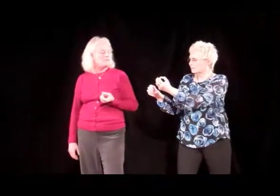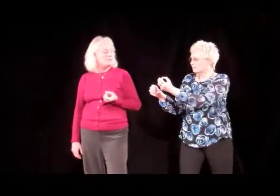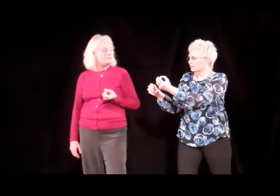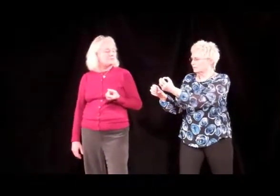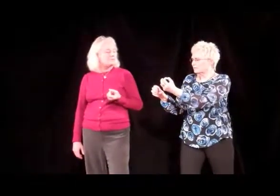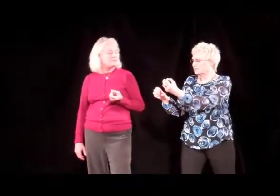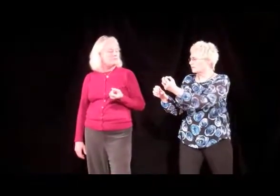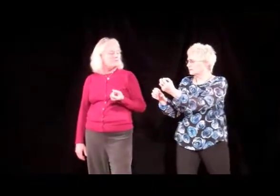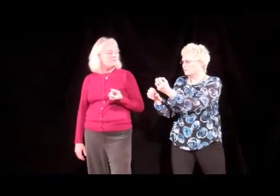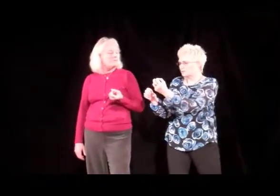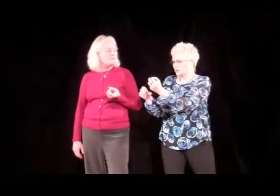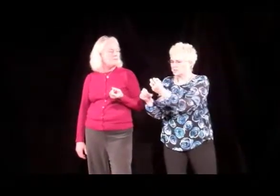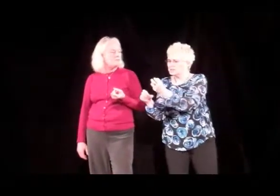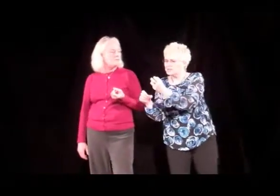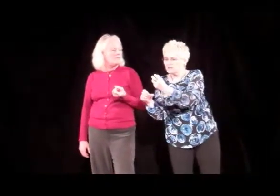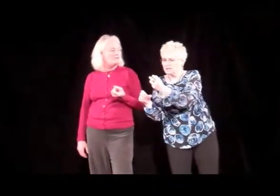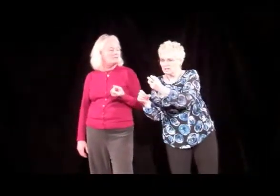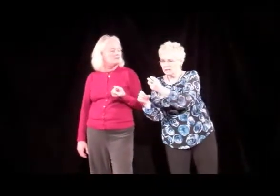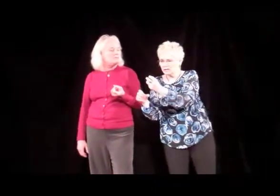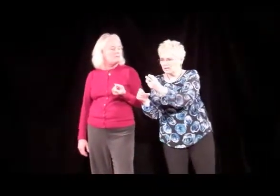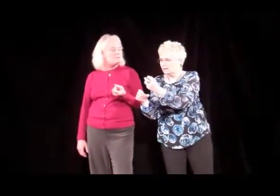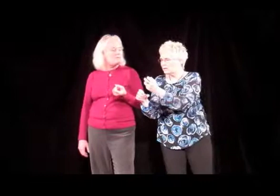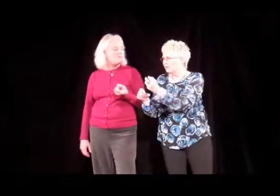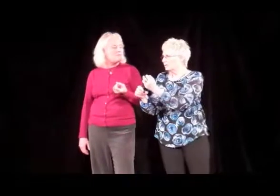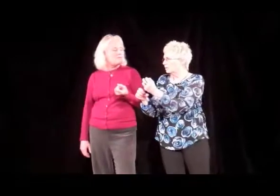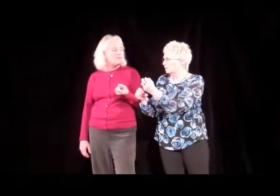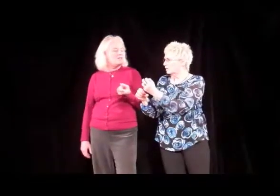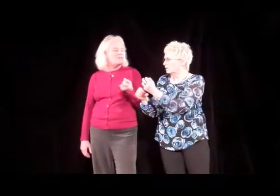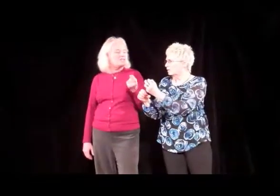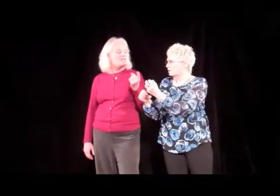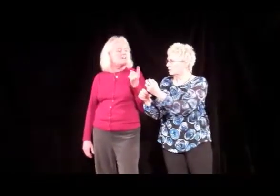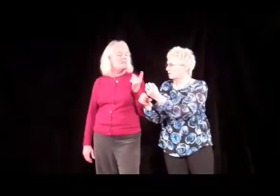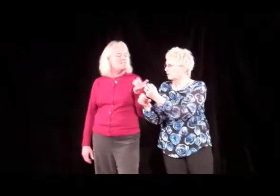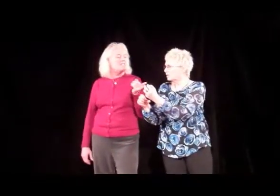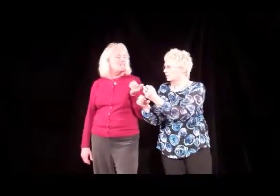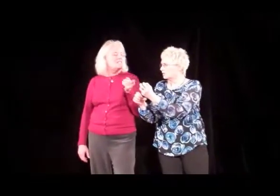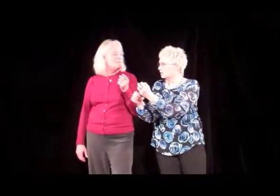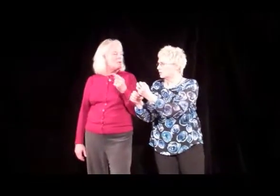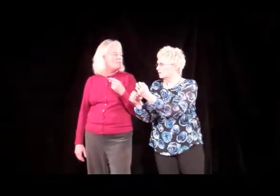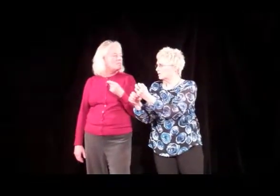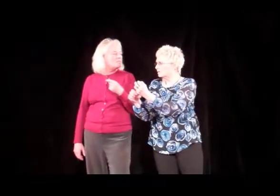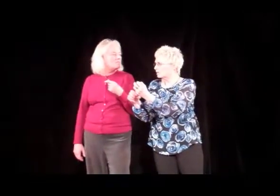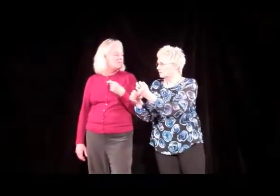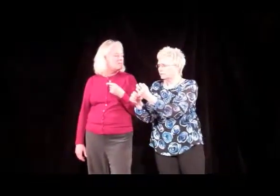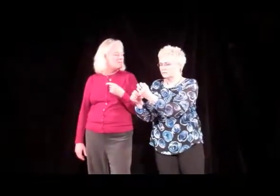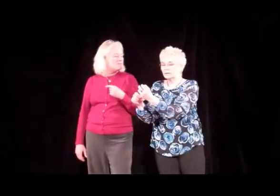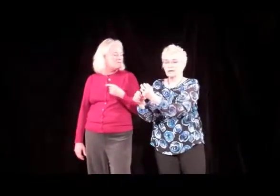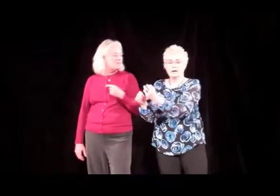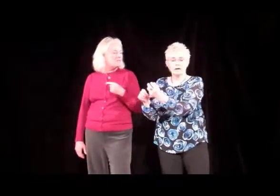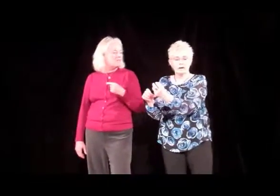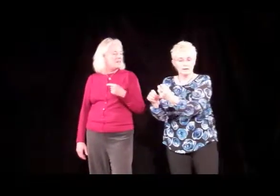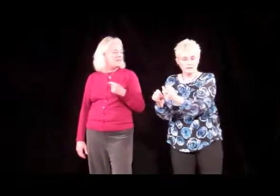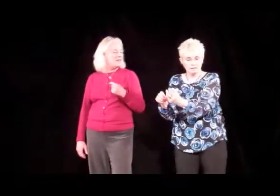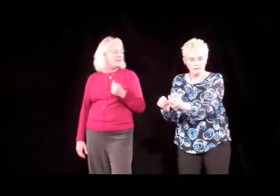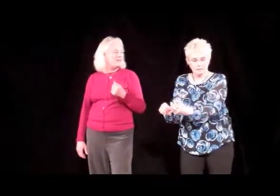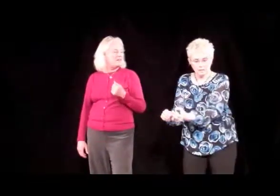It's not dirty. No, I like to clean my whistle. You got a beer on you?